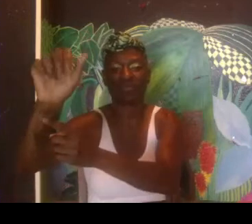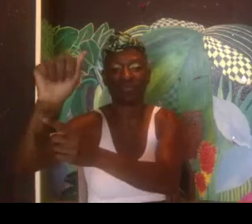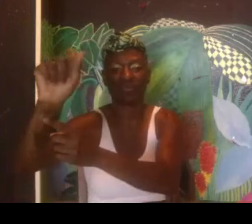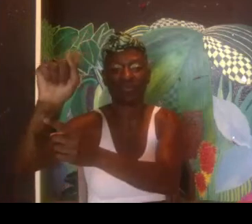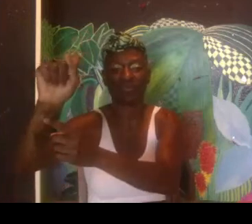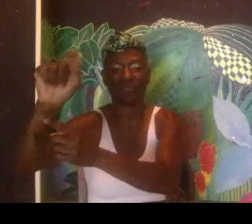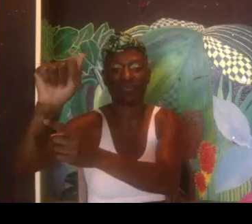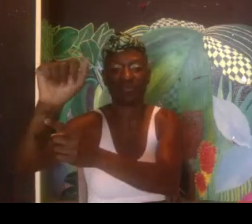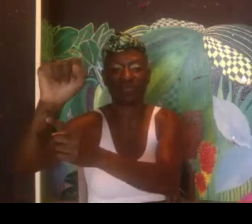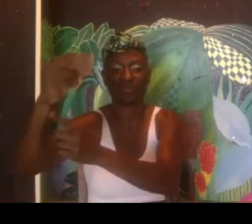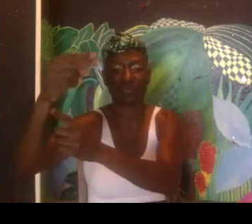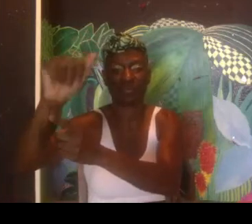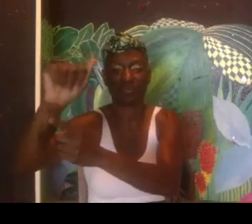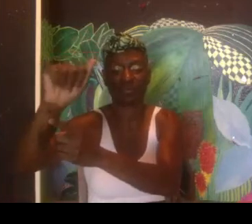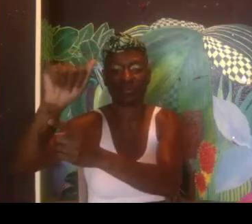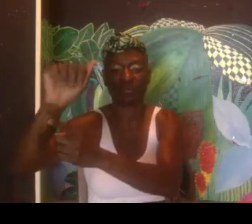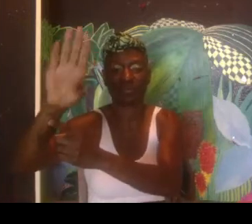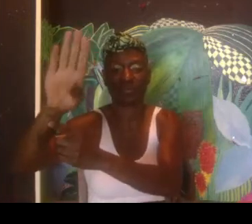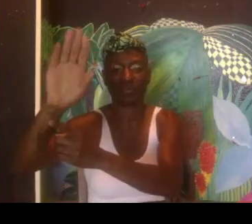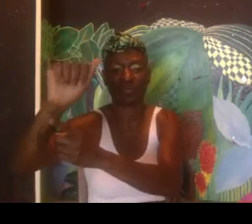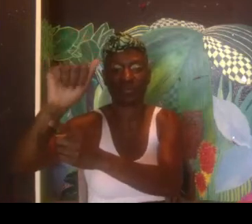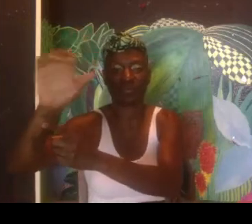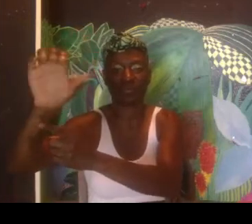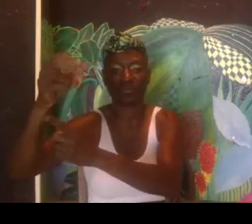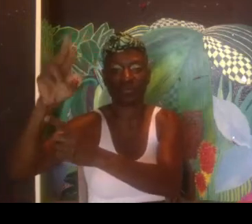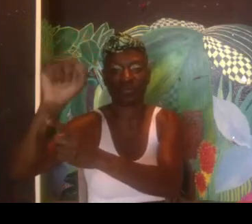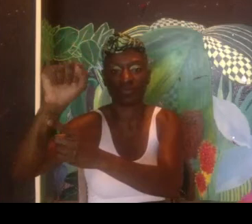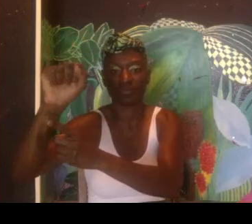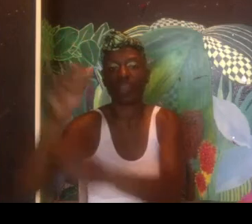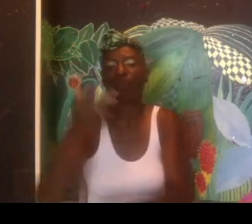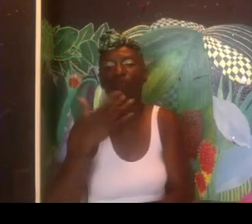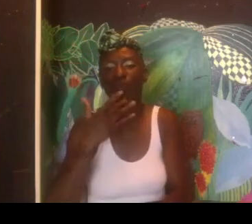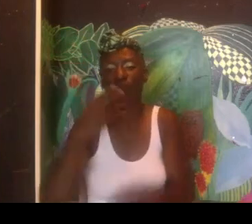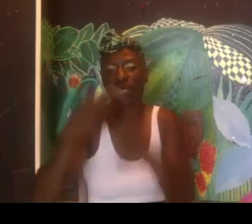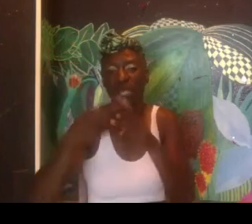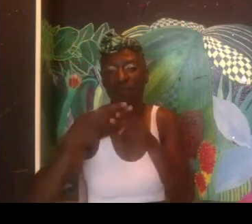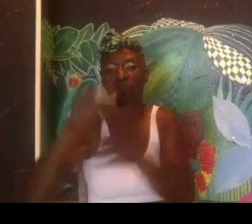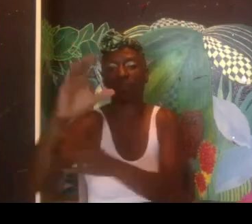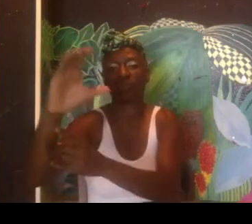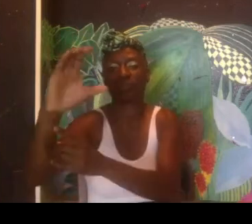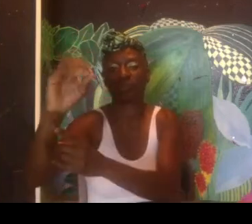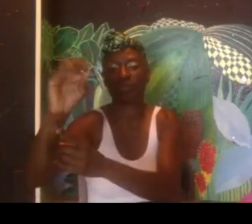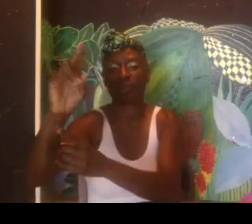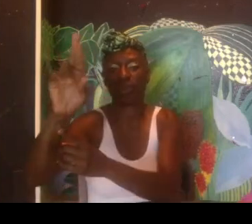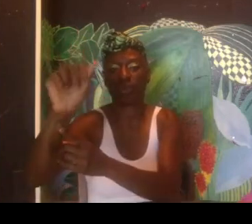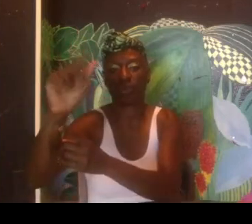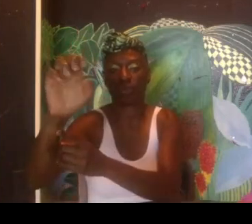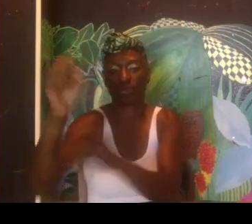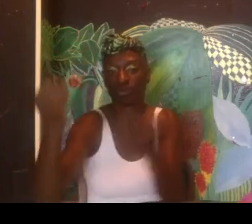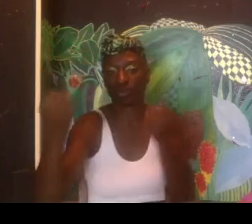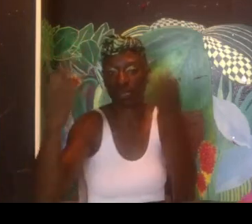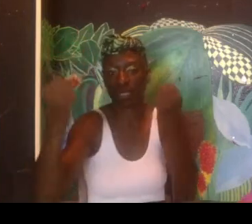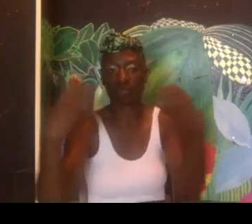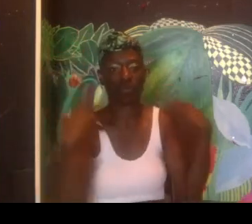Okay, hello. So my name is Natasha and my last name is Bacchus, but my